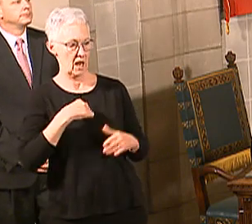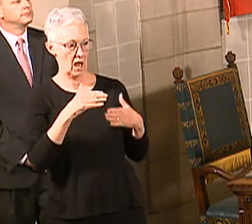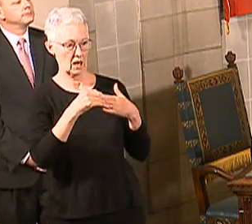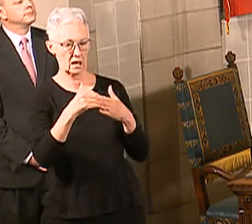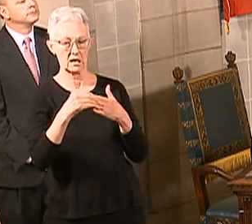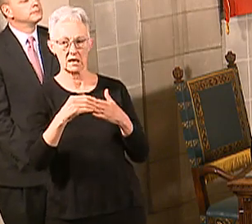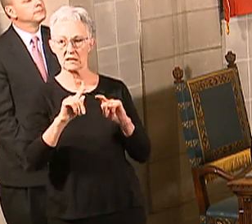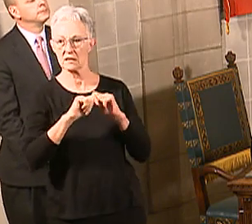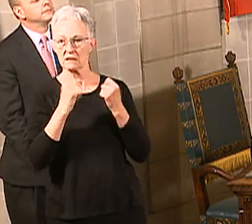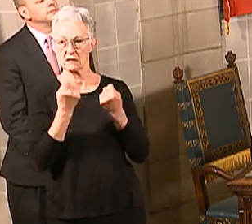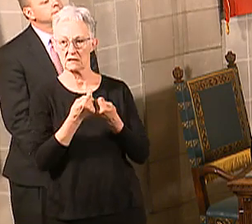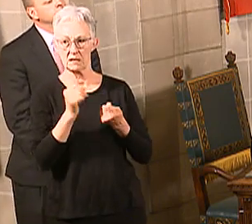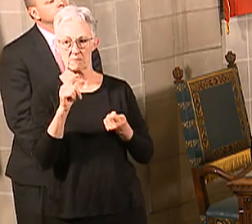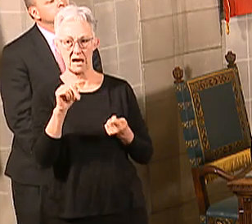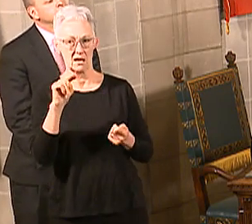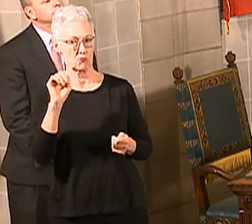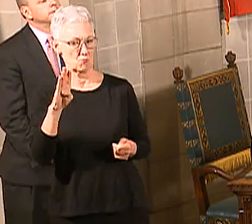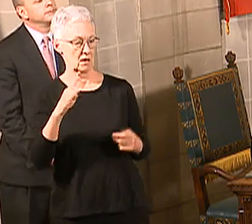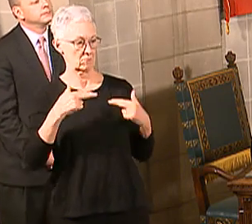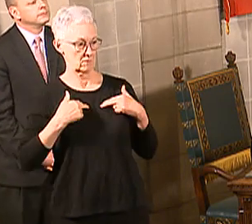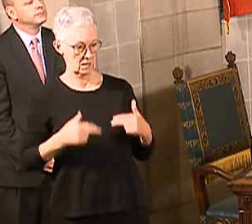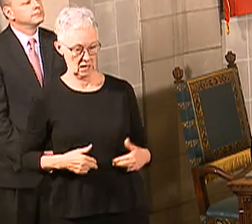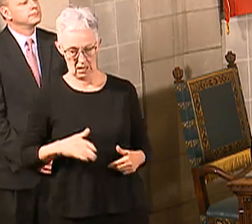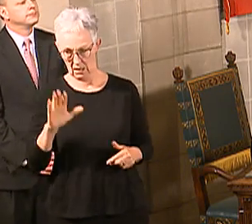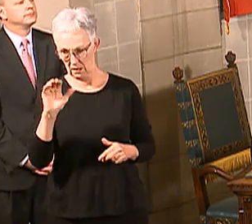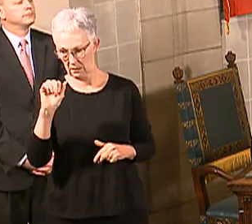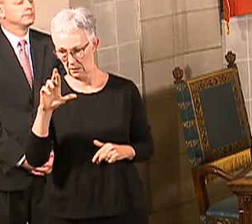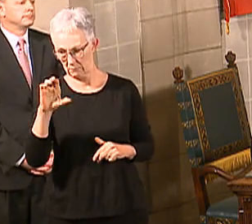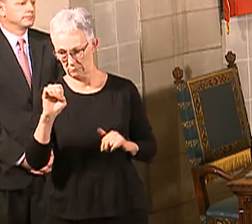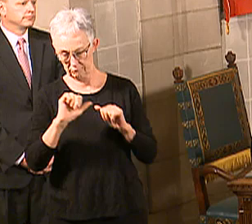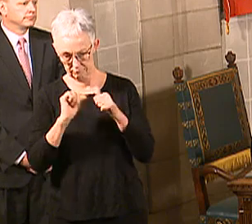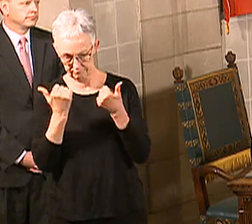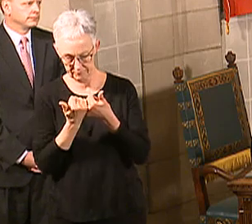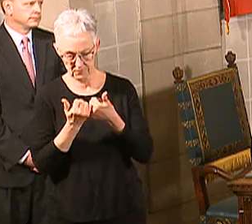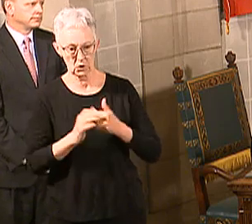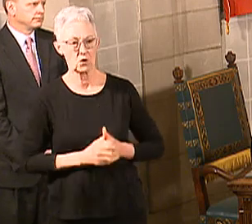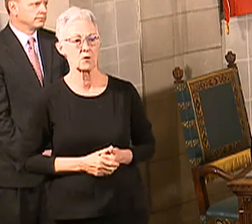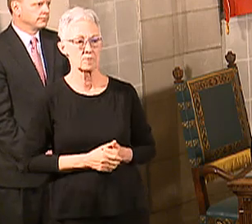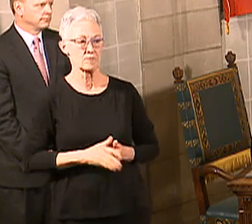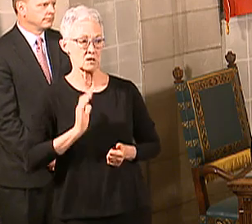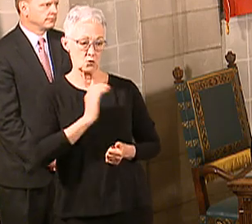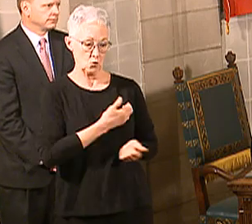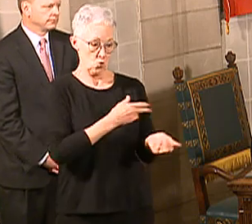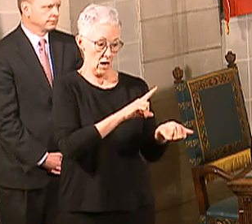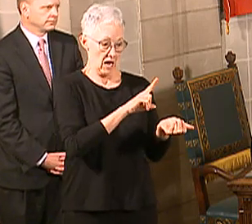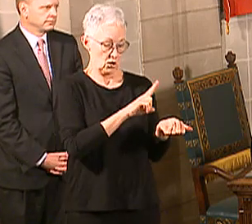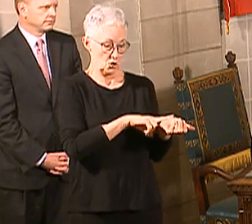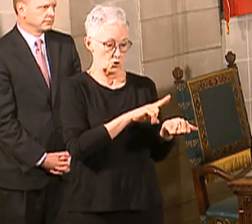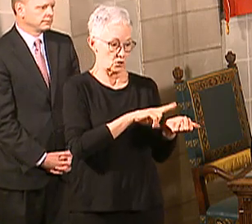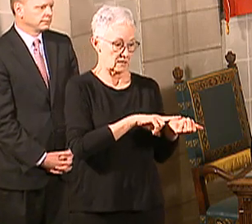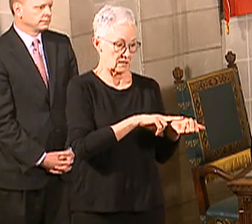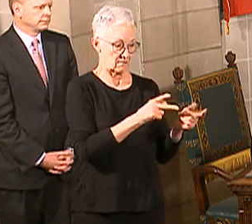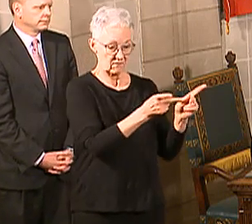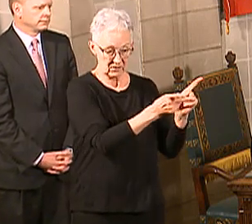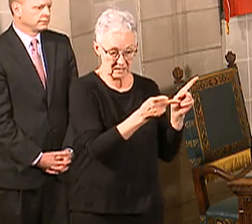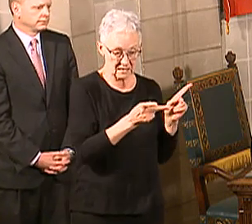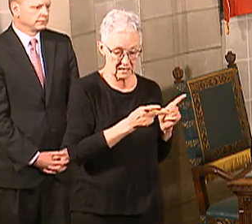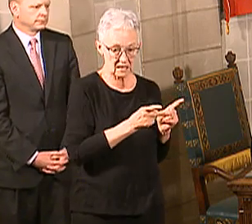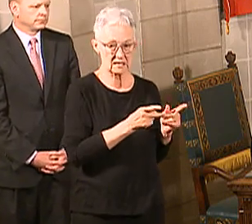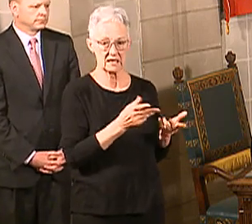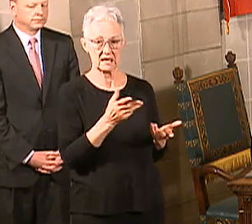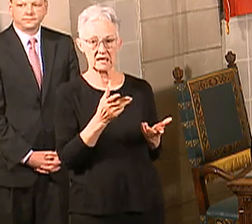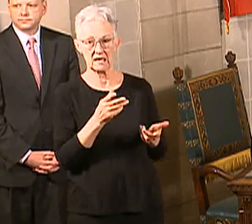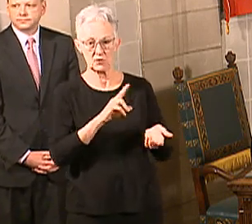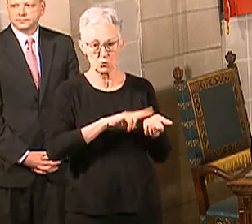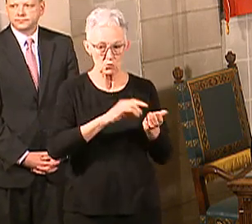Association. And a few points I thought I might share with you today, that our nursing facility, assisted living, home health,